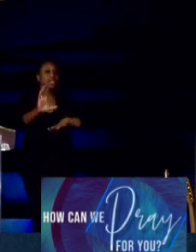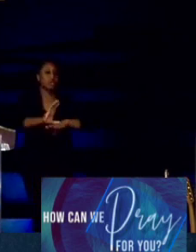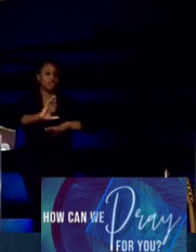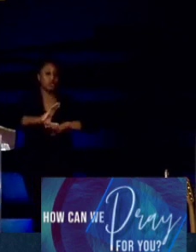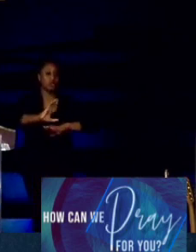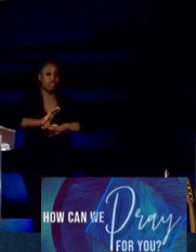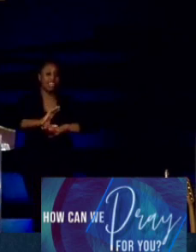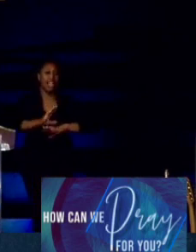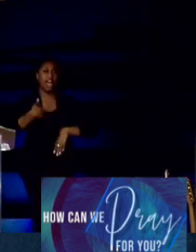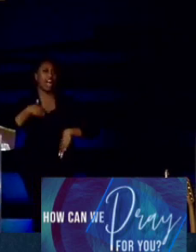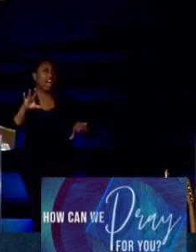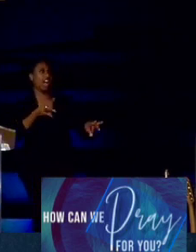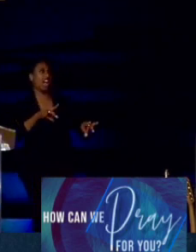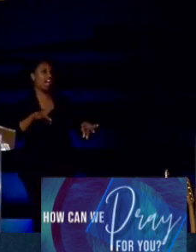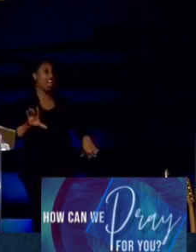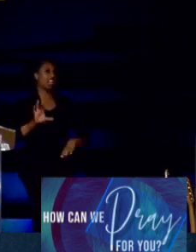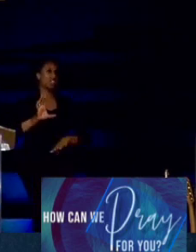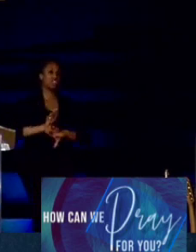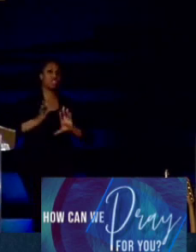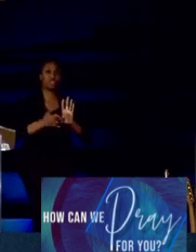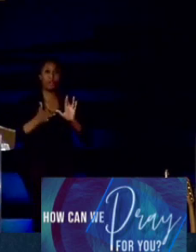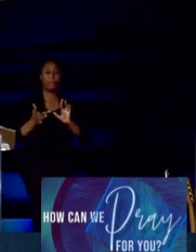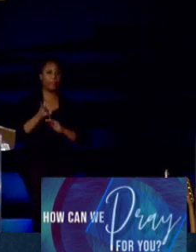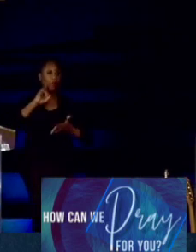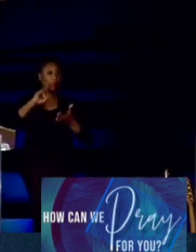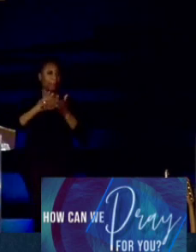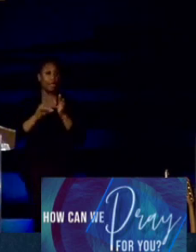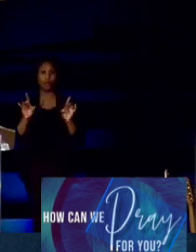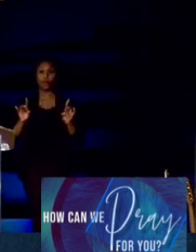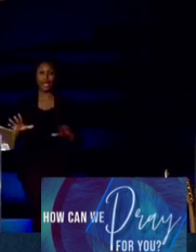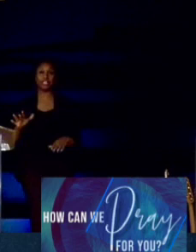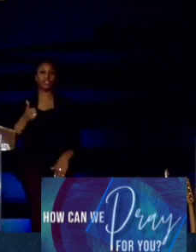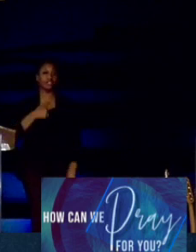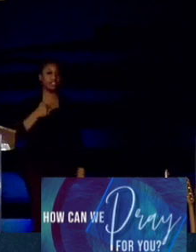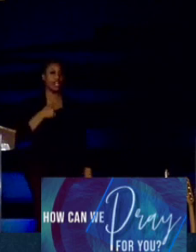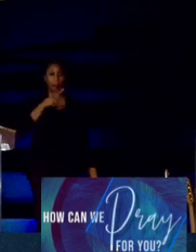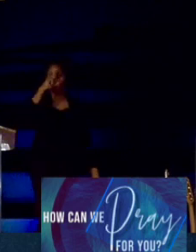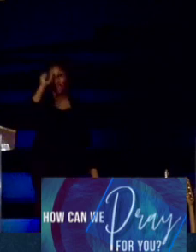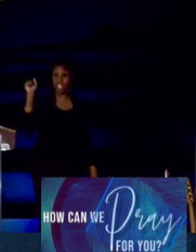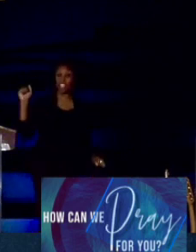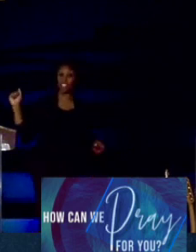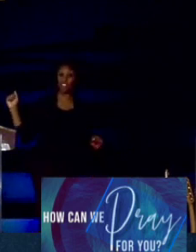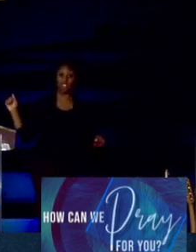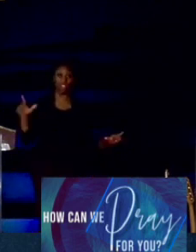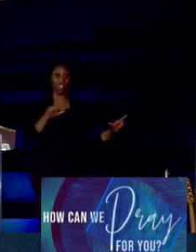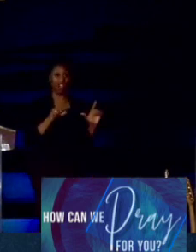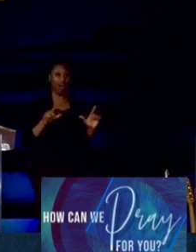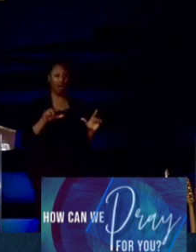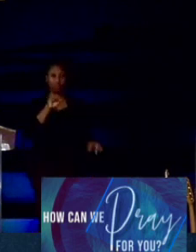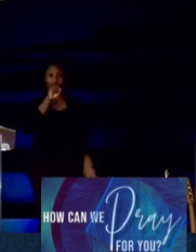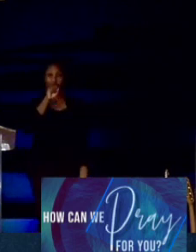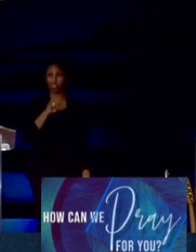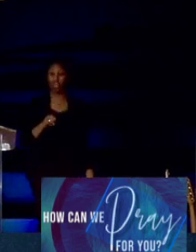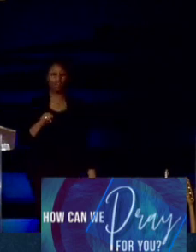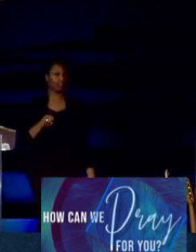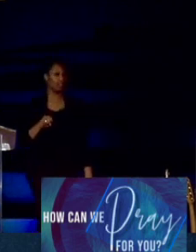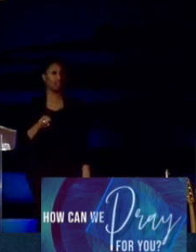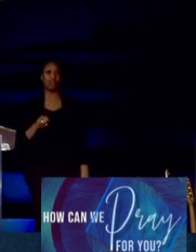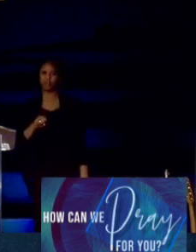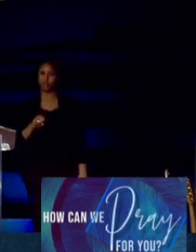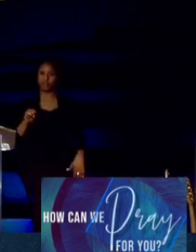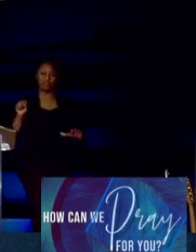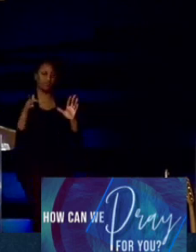I hate church people. Well, you must hate yourself. Because all of us, we all like sheep, have gone